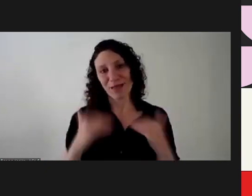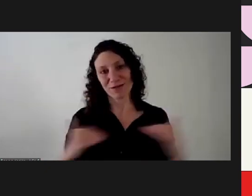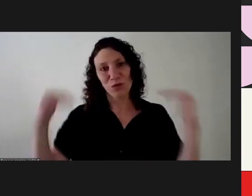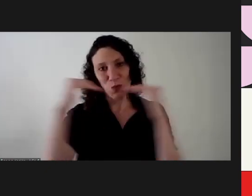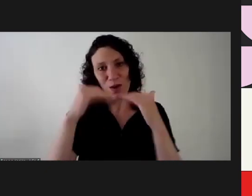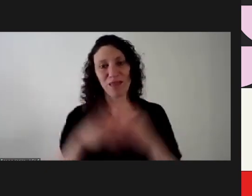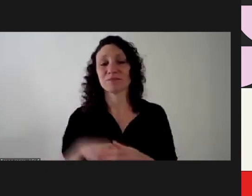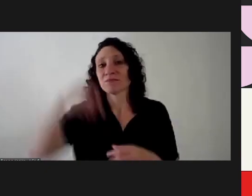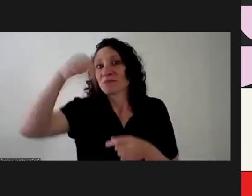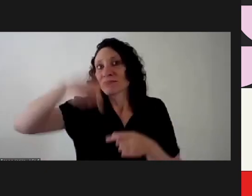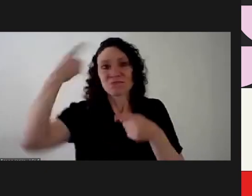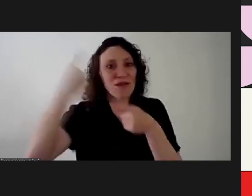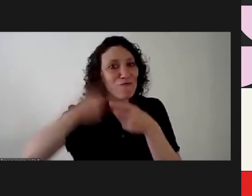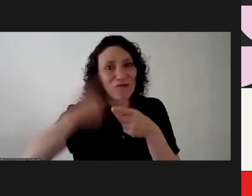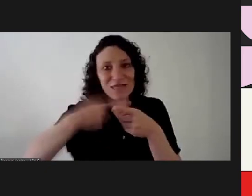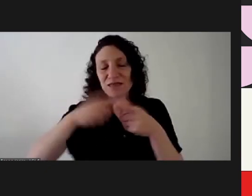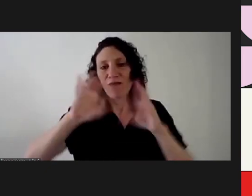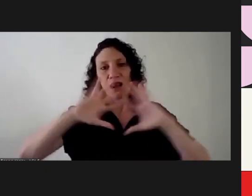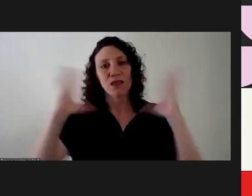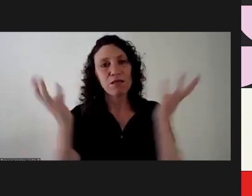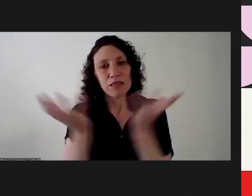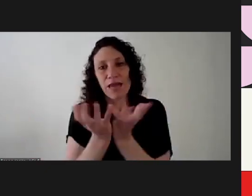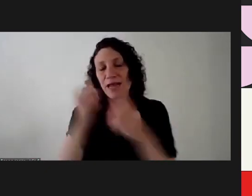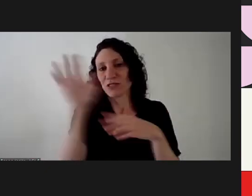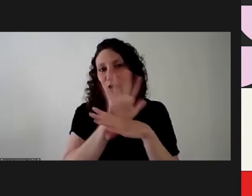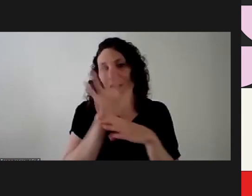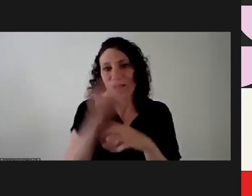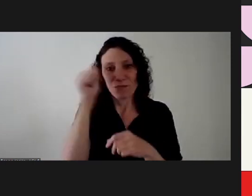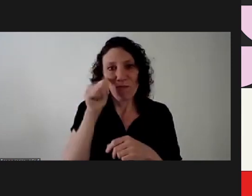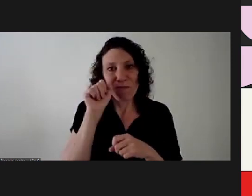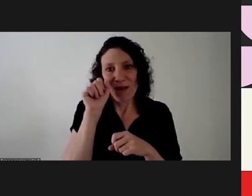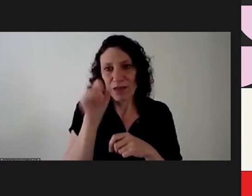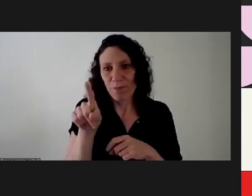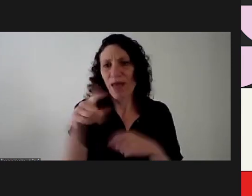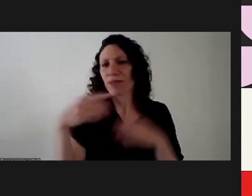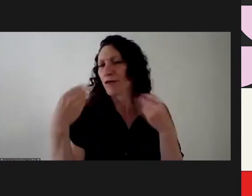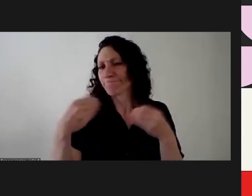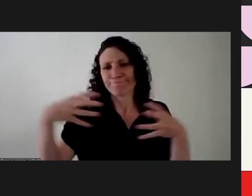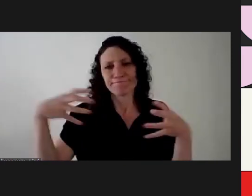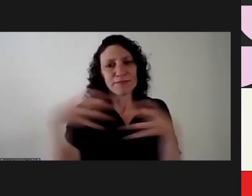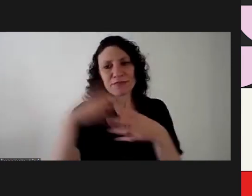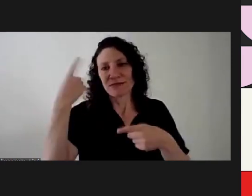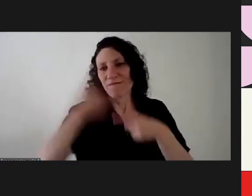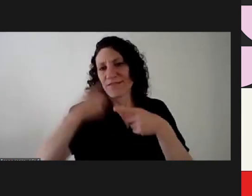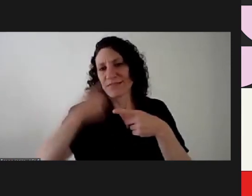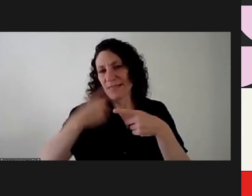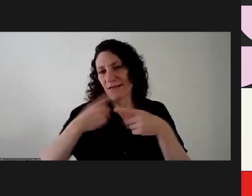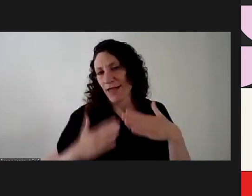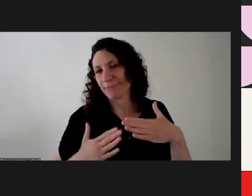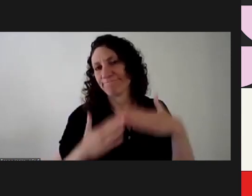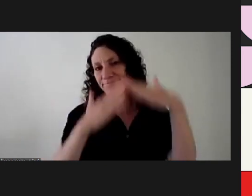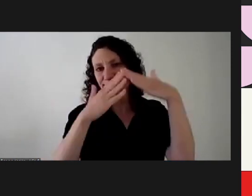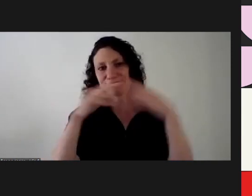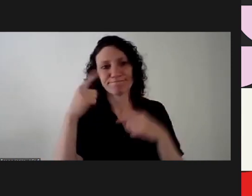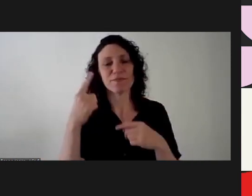we will we should also bear in mind that a festival of this nature like the mar del plata film festival the